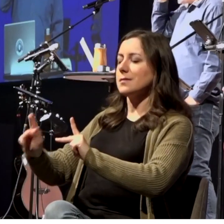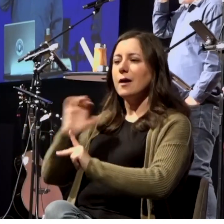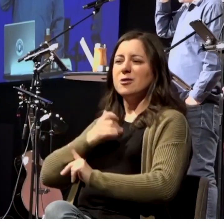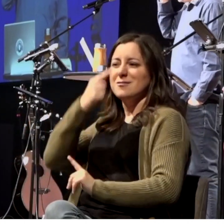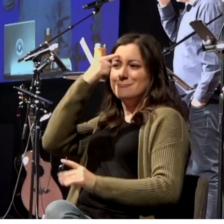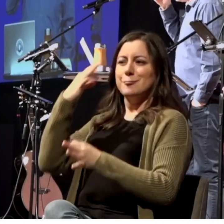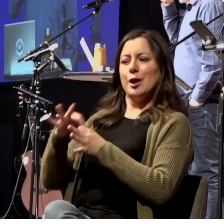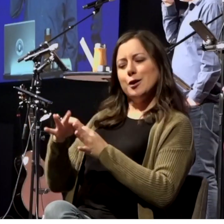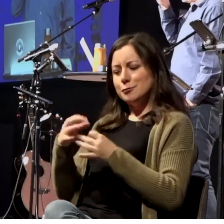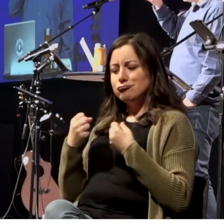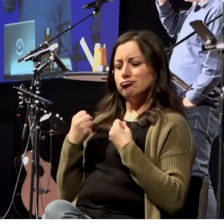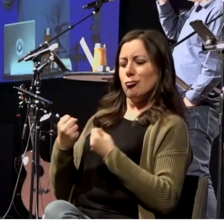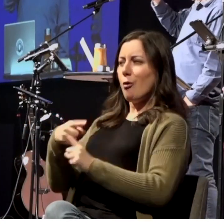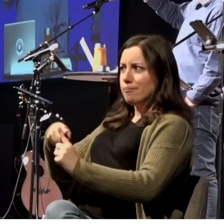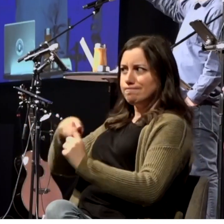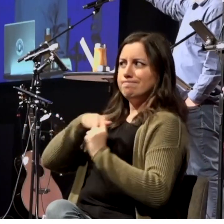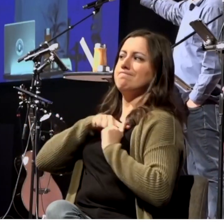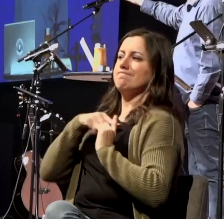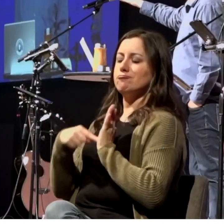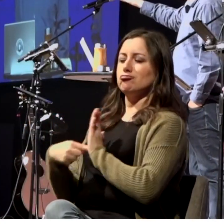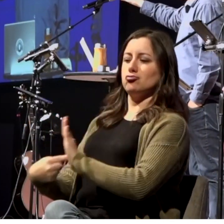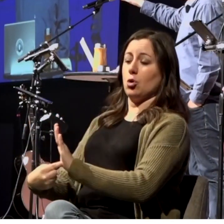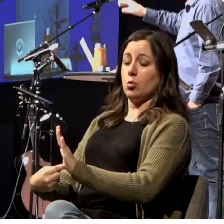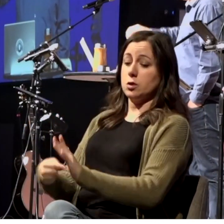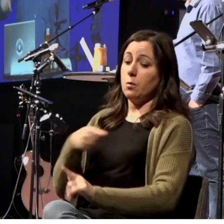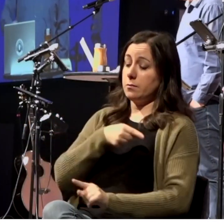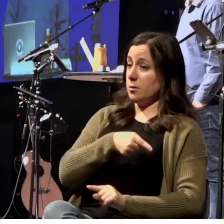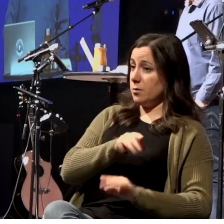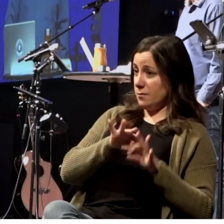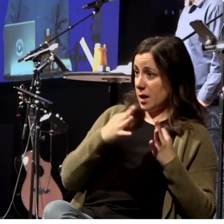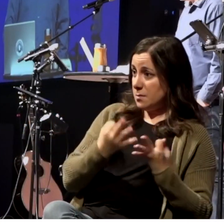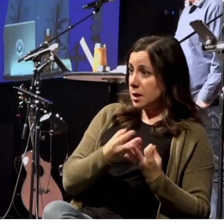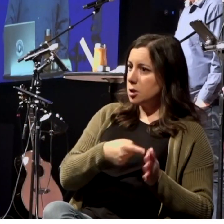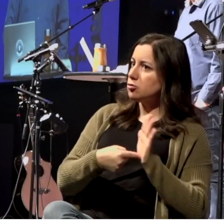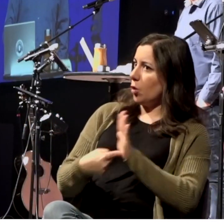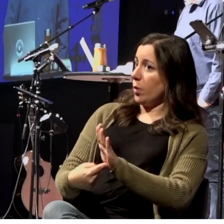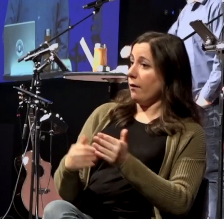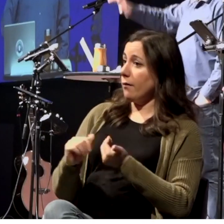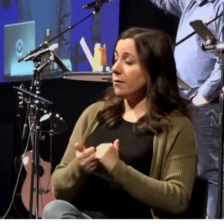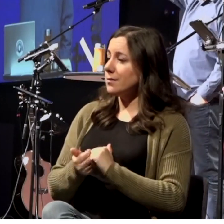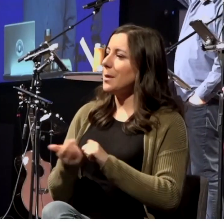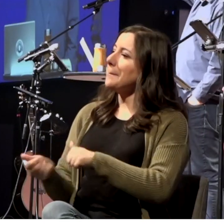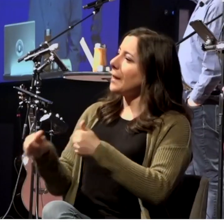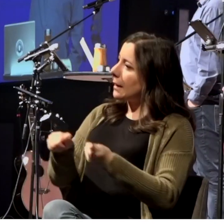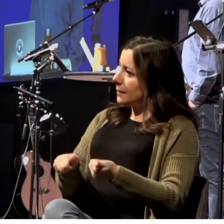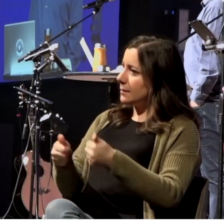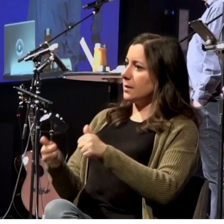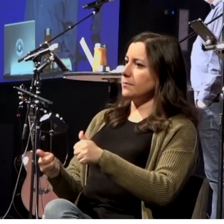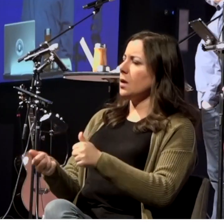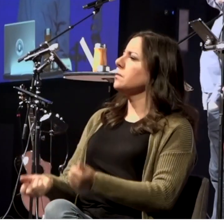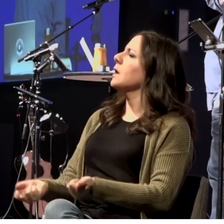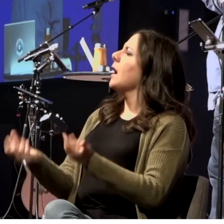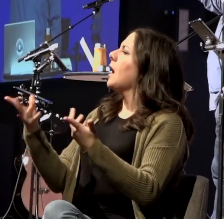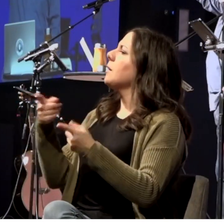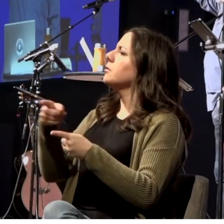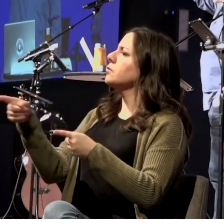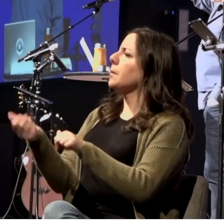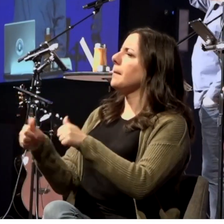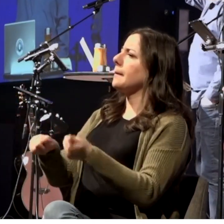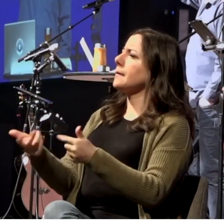household the evidence is baptism. This is this is the evidence. Let me let me see a show of hands. How many of'all have been baptized? Show of hands.